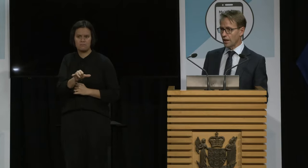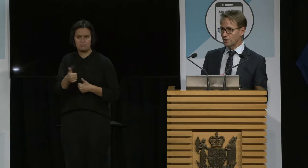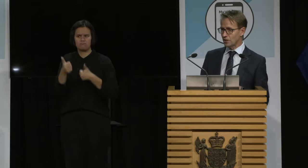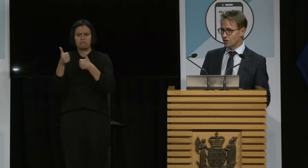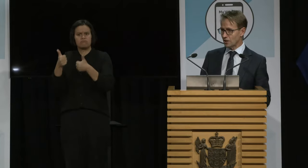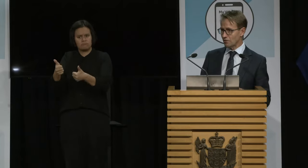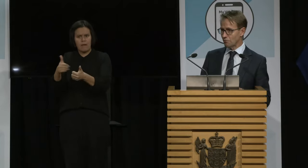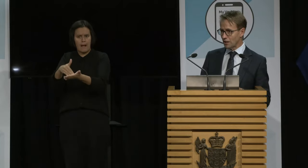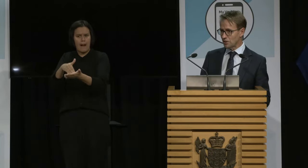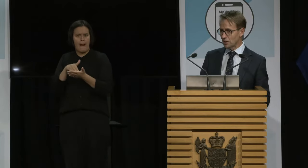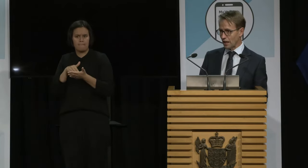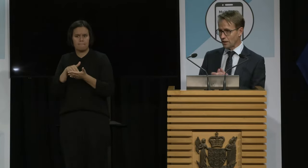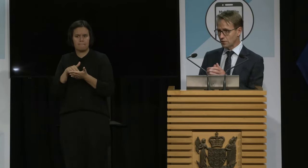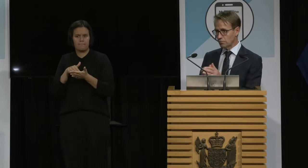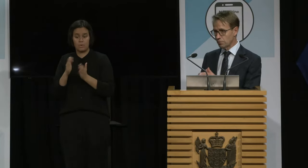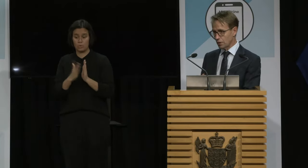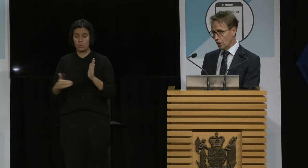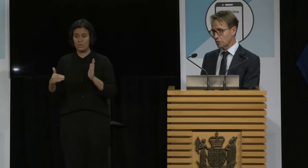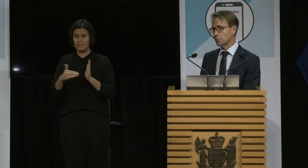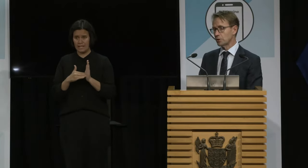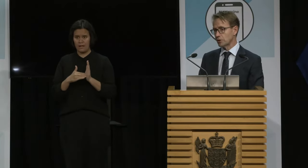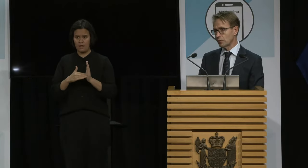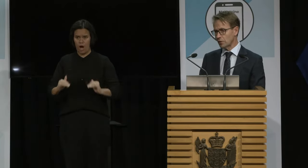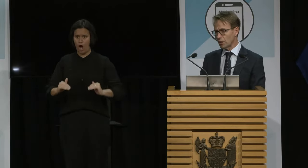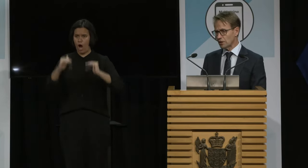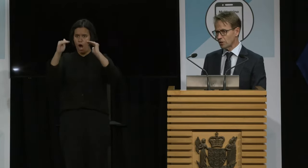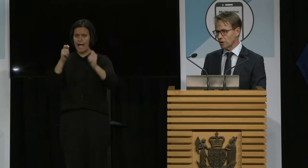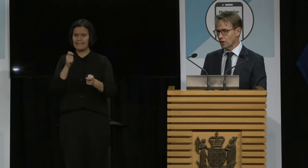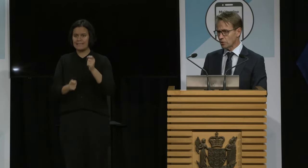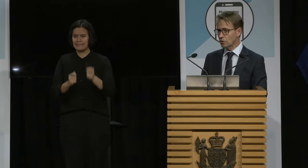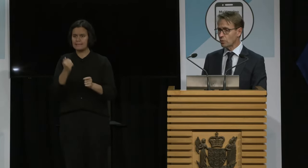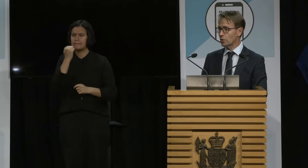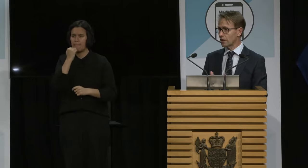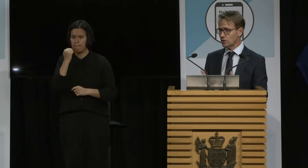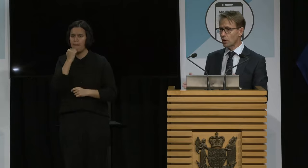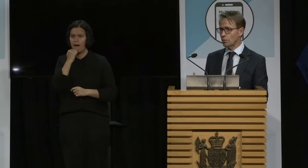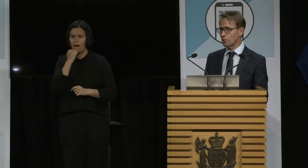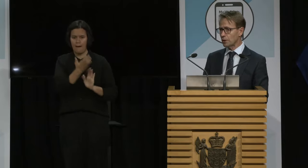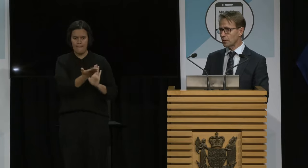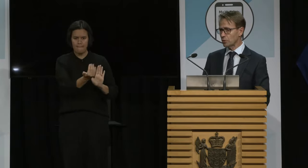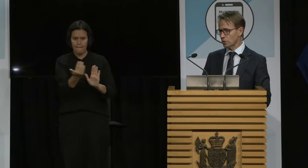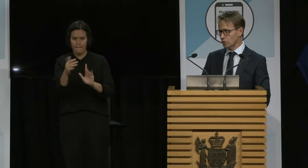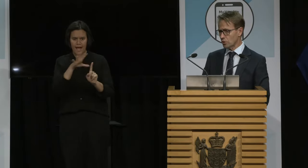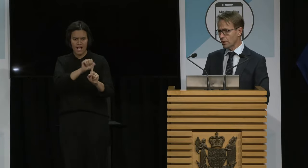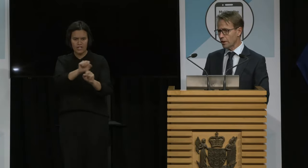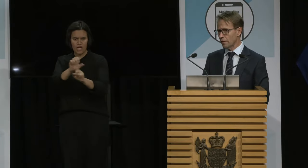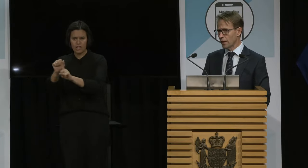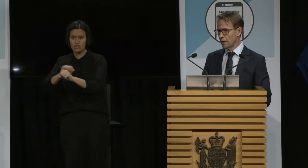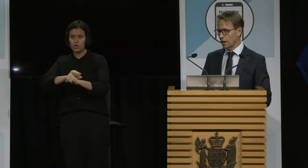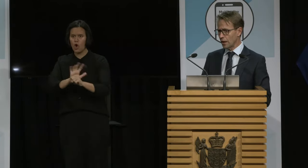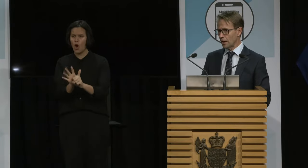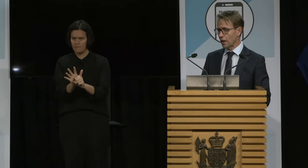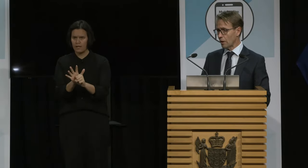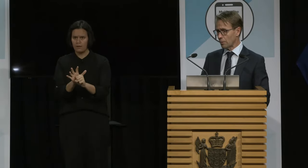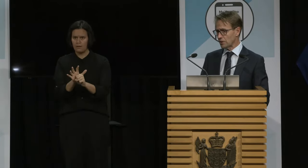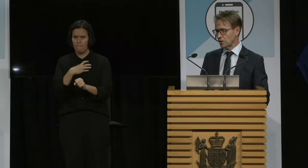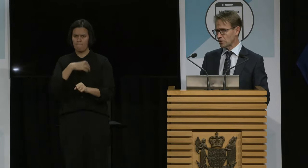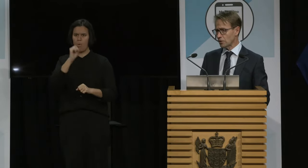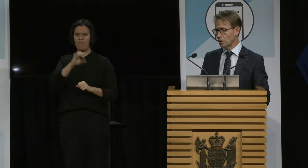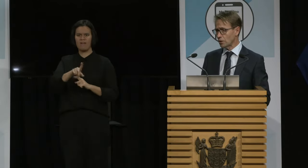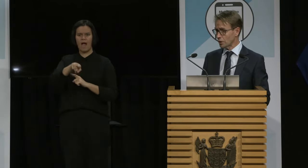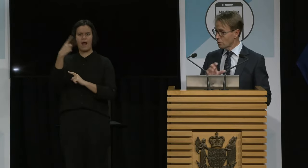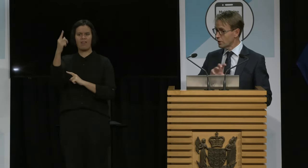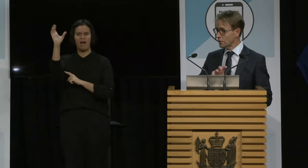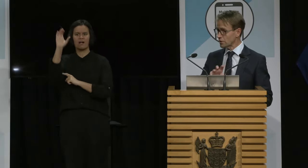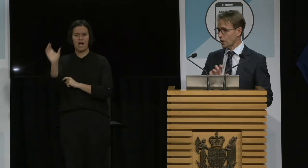testing rates and lowest positivity rates of any country in the world and that's why we've been able to control our outbreaks